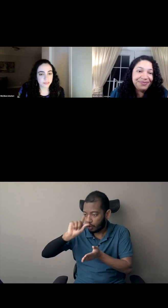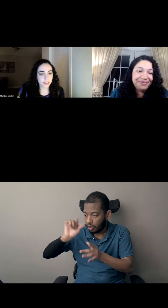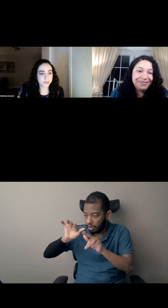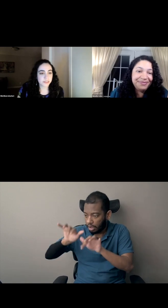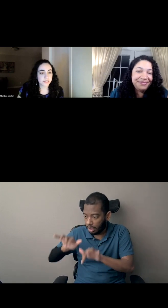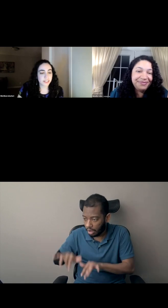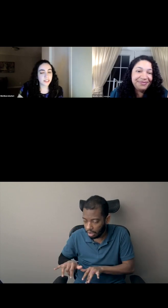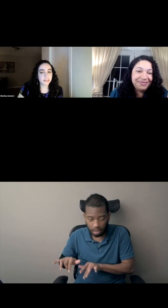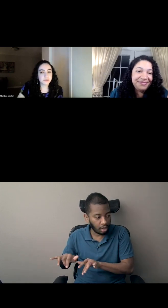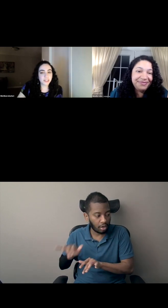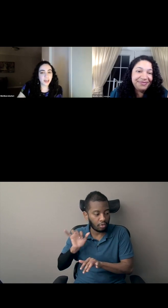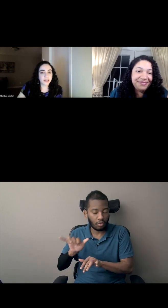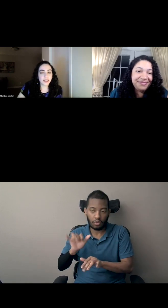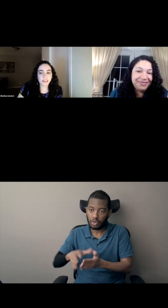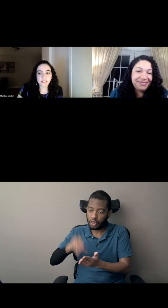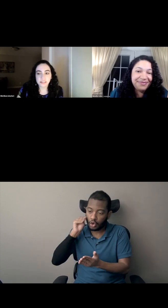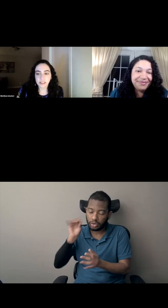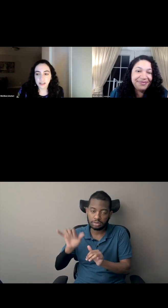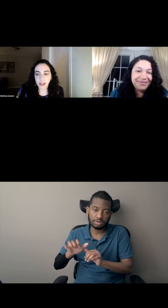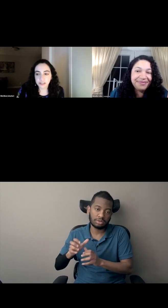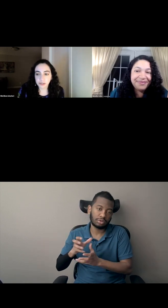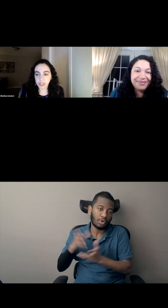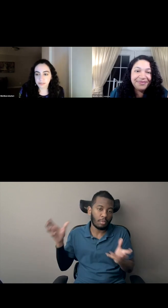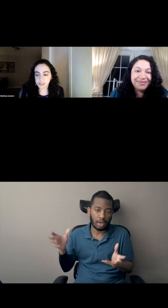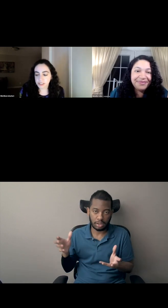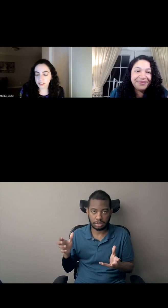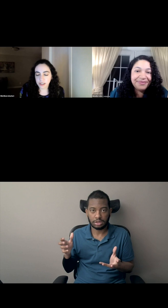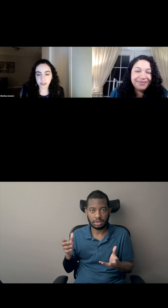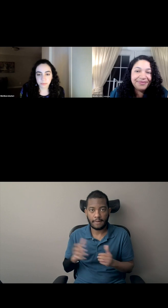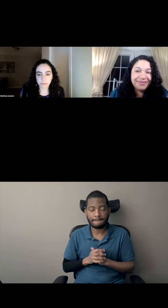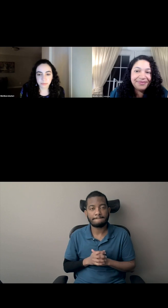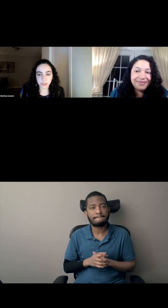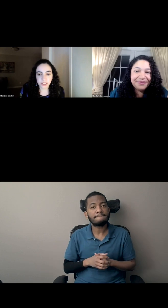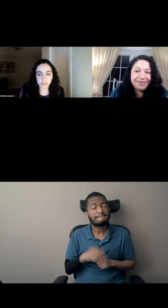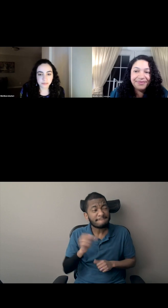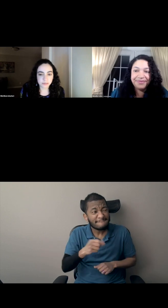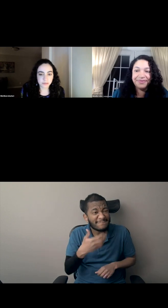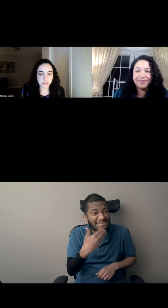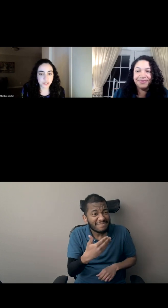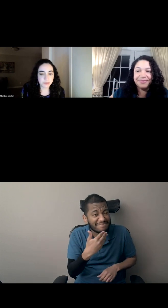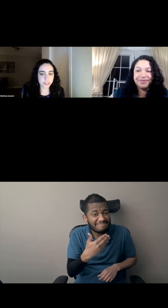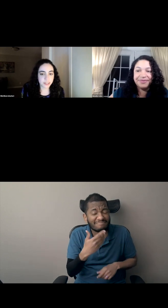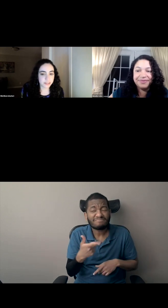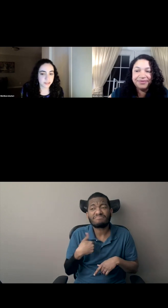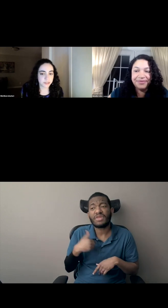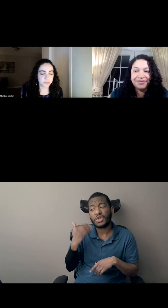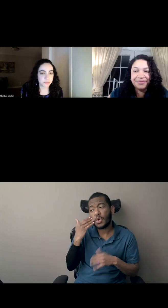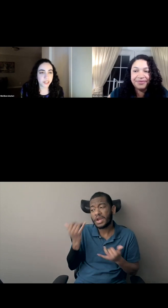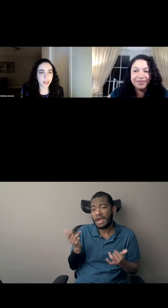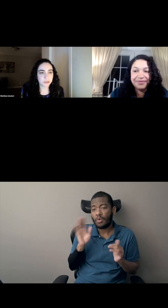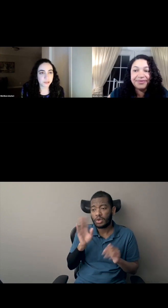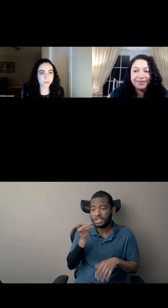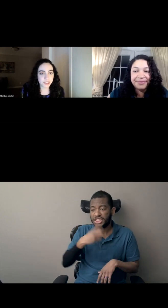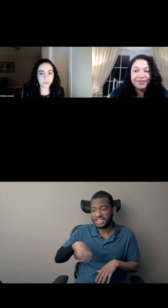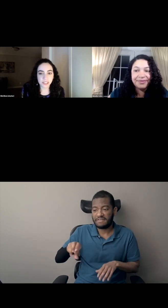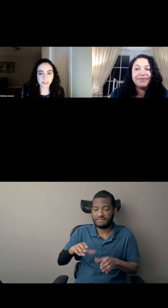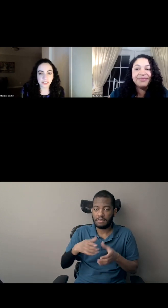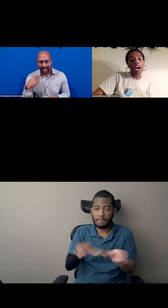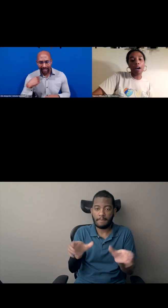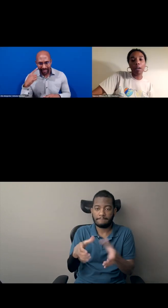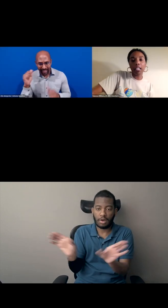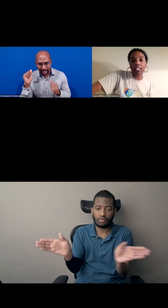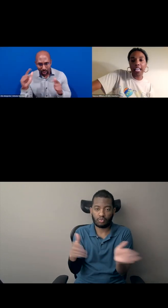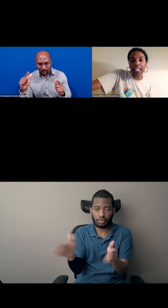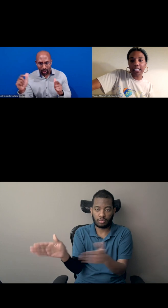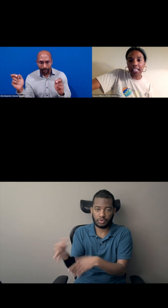Yeah, absolutely. Thank you for that. And I know we have to, um, we're going to shift to breakout rooms in a minute.